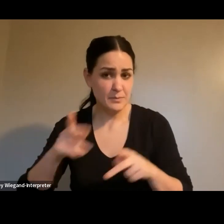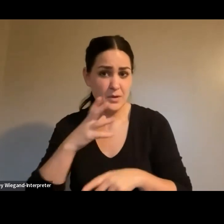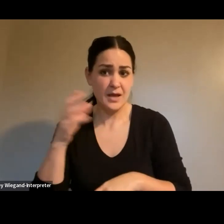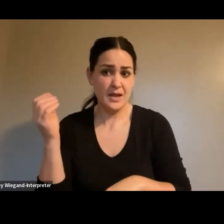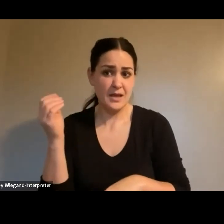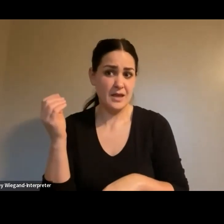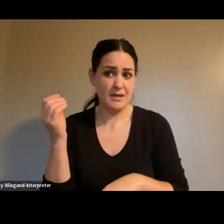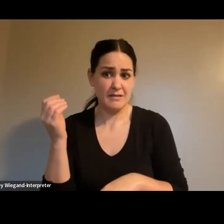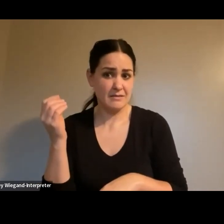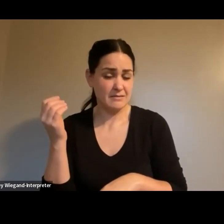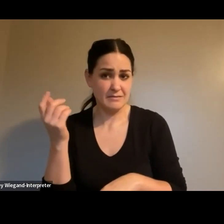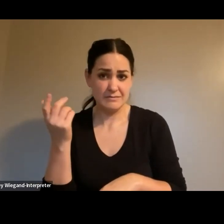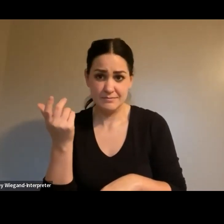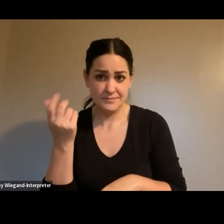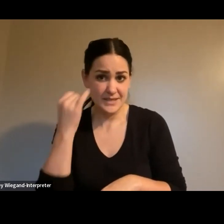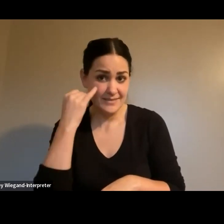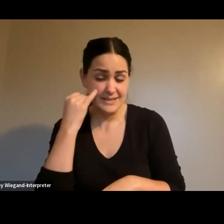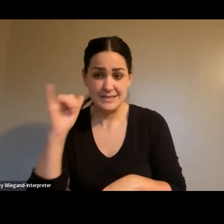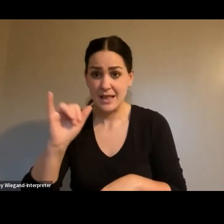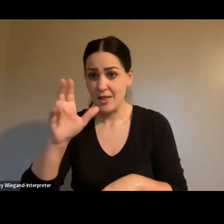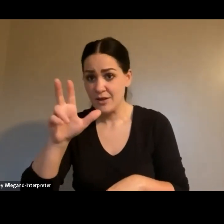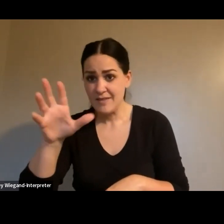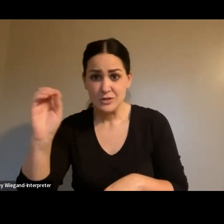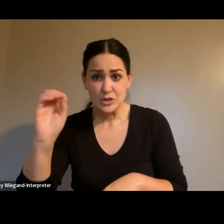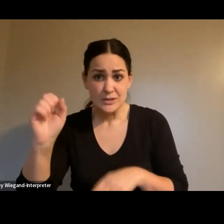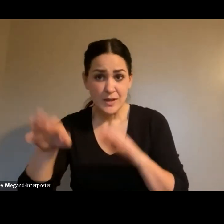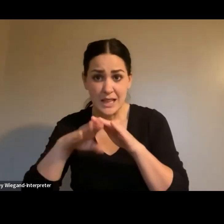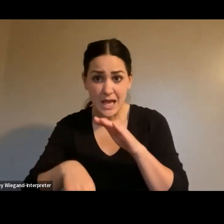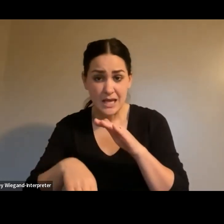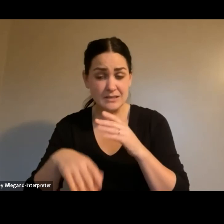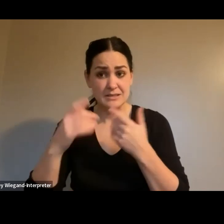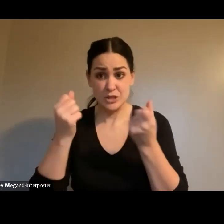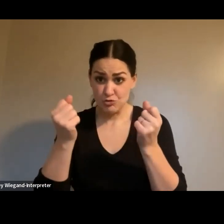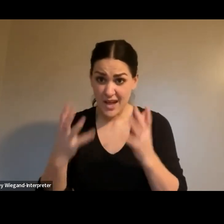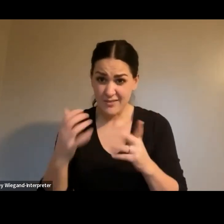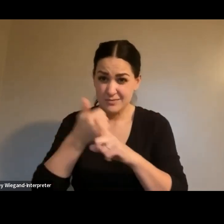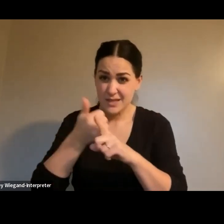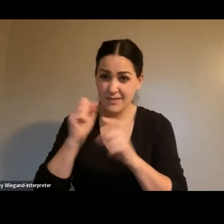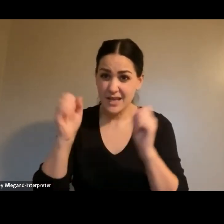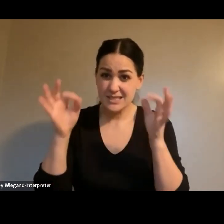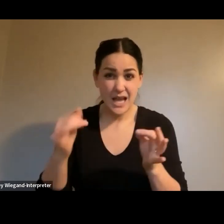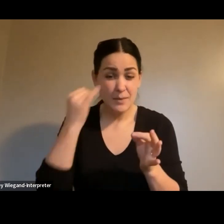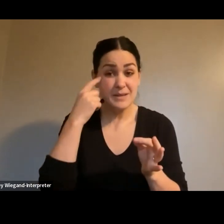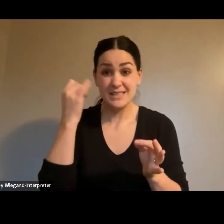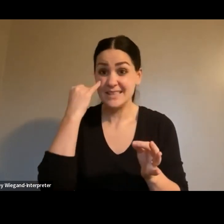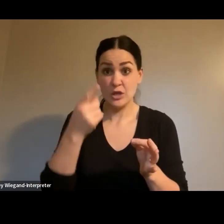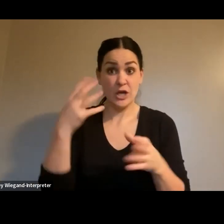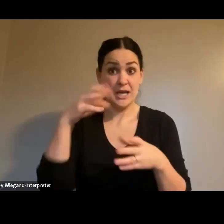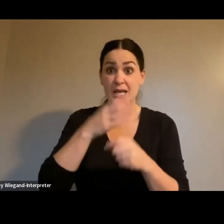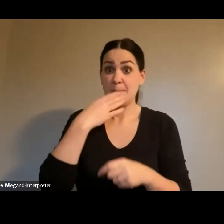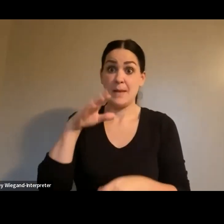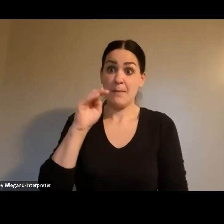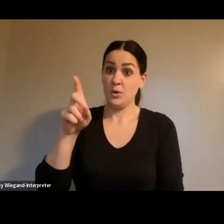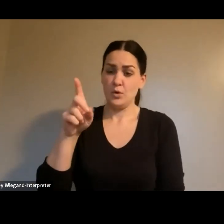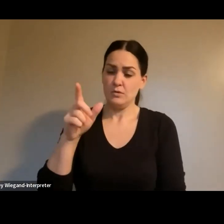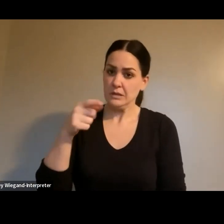35 degrees or less? Is it left to the to the discretion of the dryer? Because I feel like if they're in a bad mood like this one was.